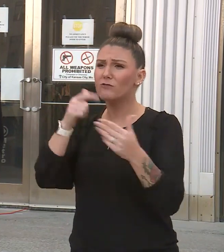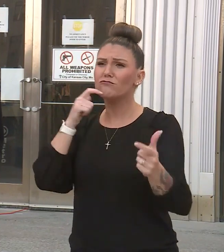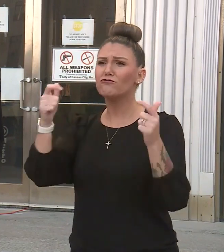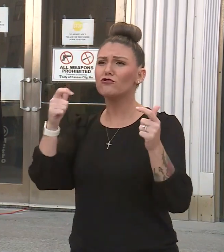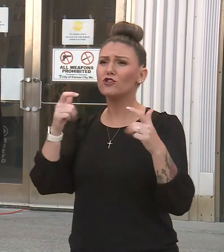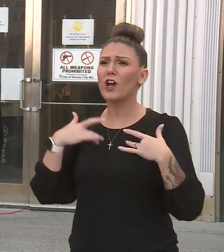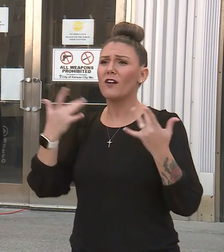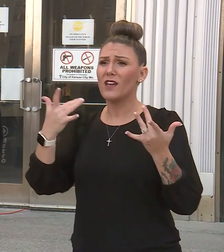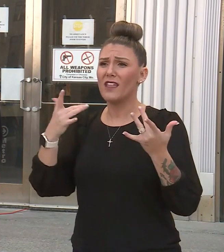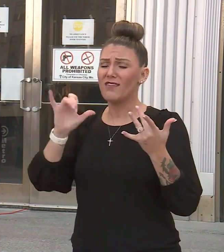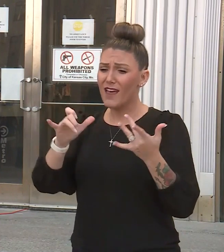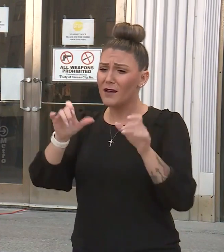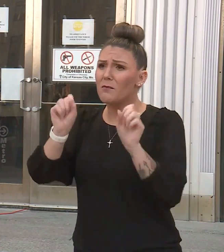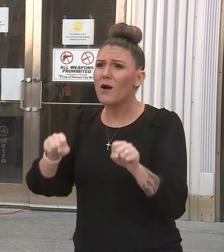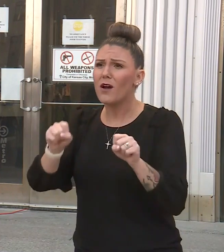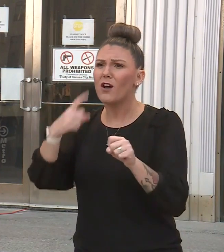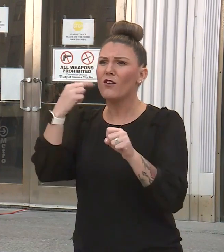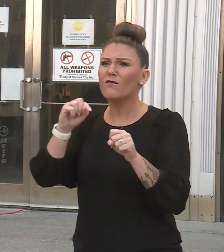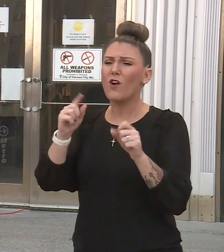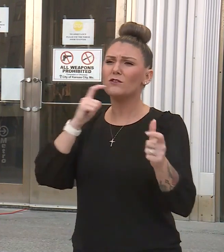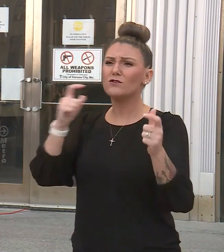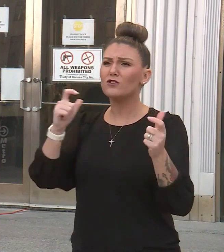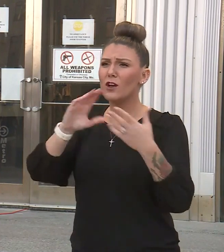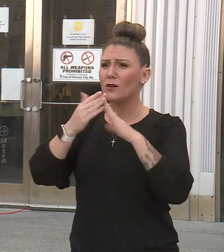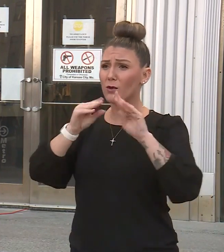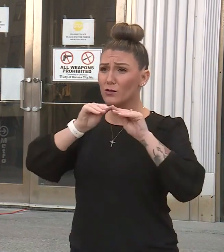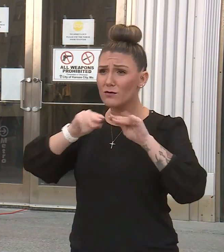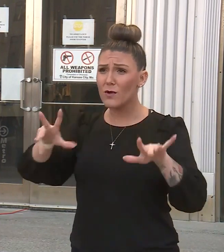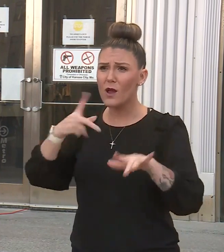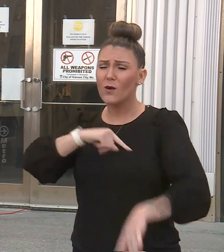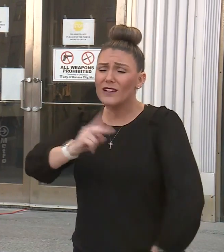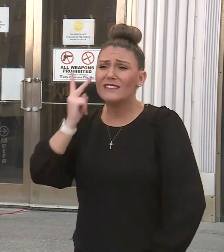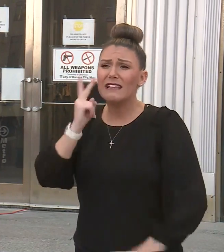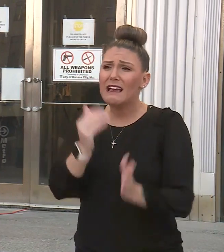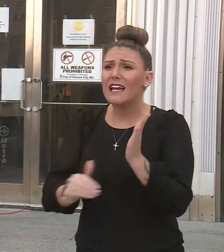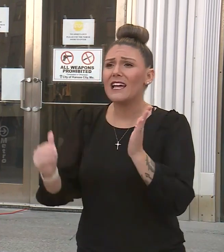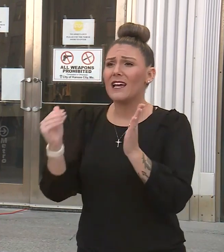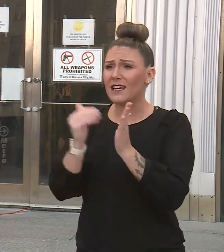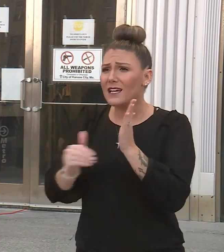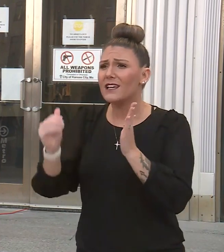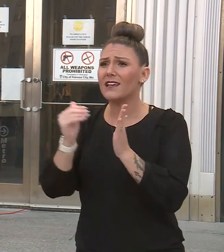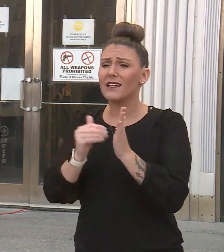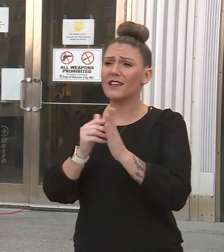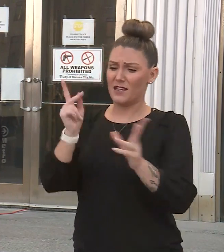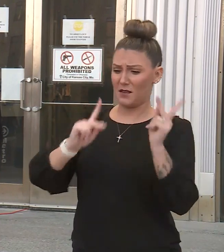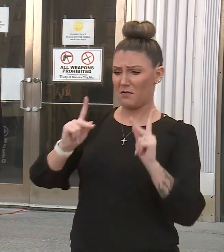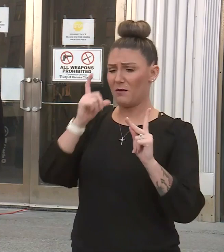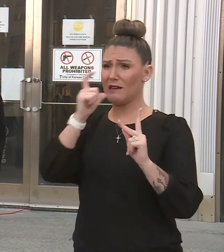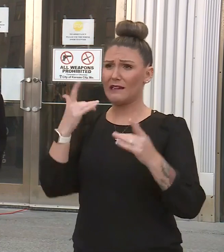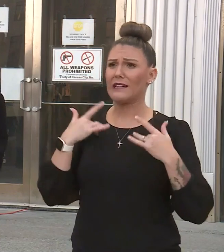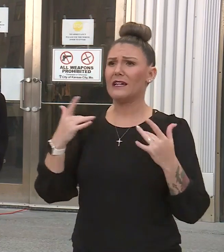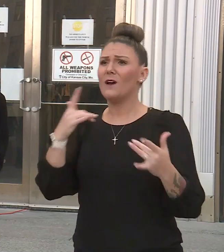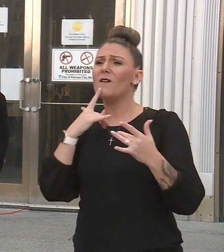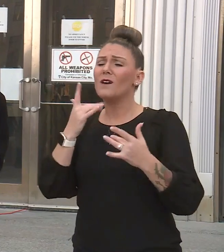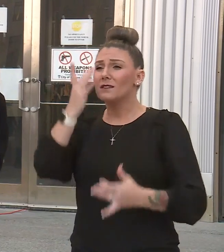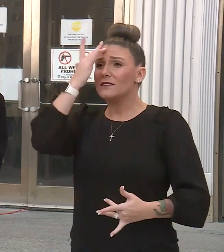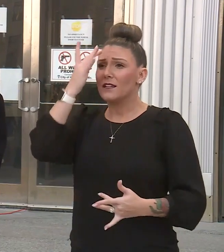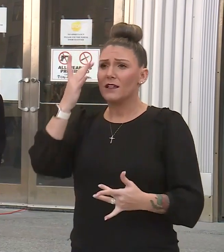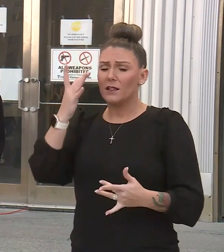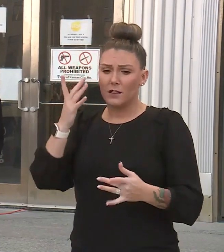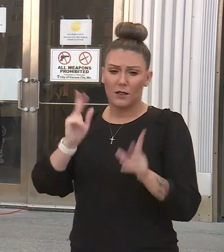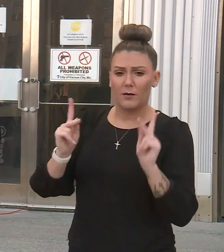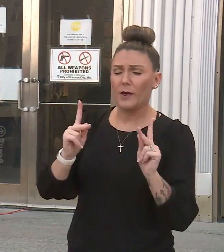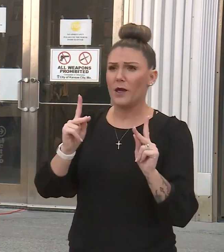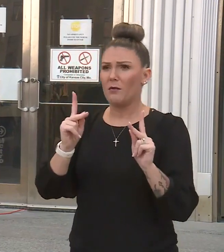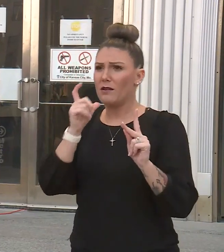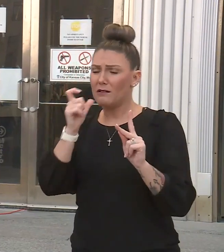is a potential for large community spread. We have seen it time and again. People that do not intend to get relative sick, people